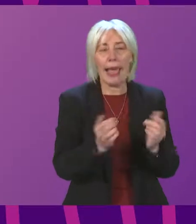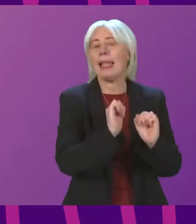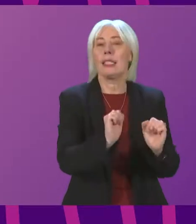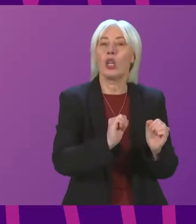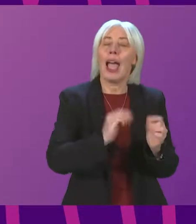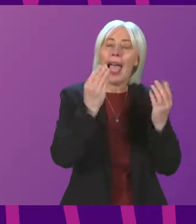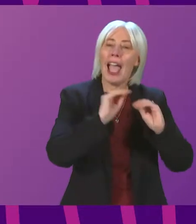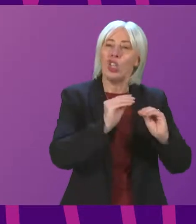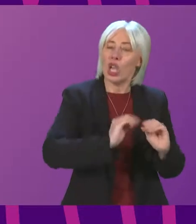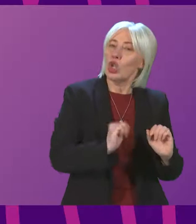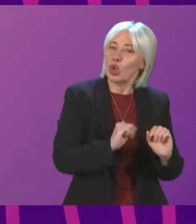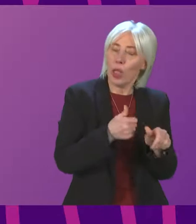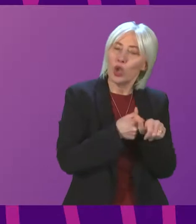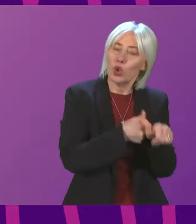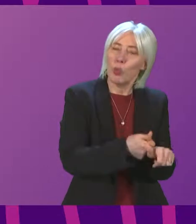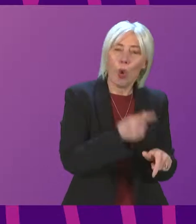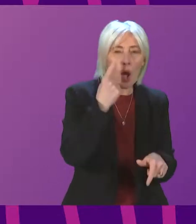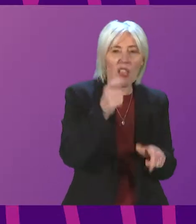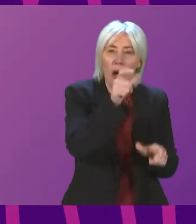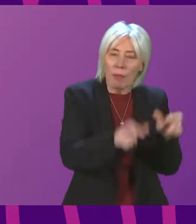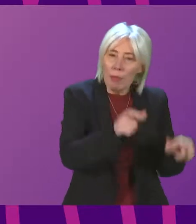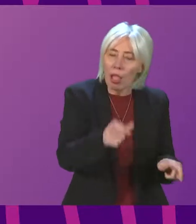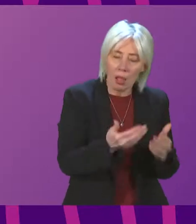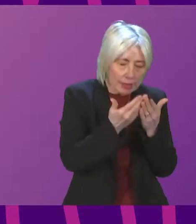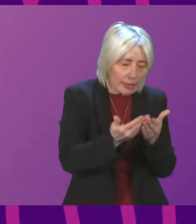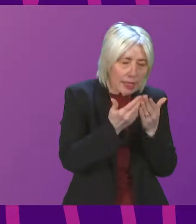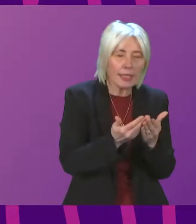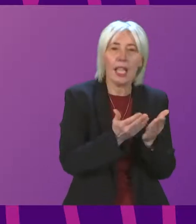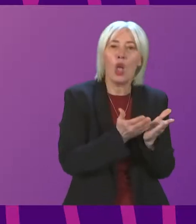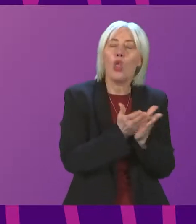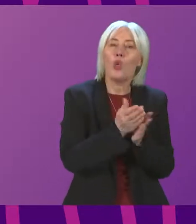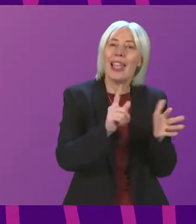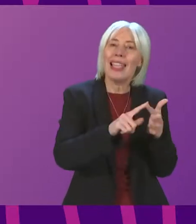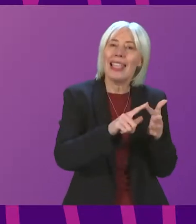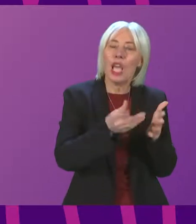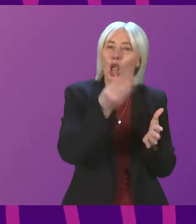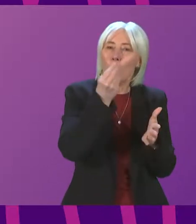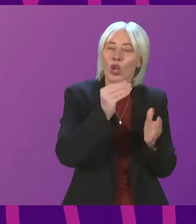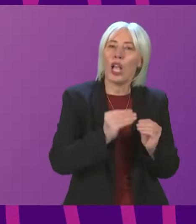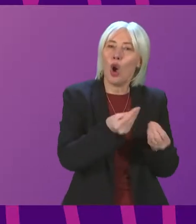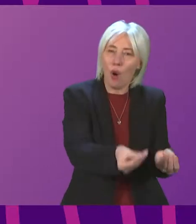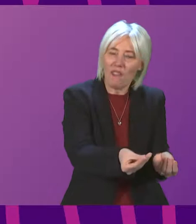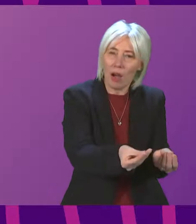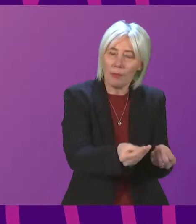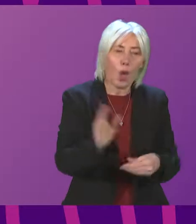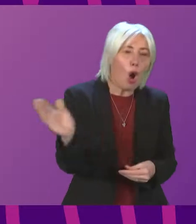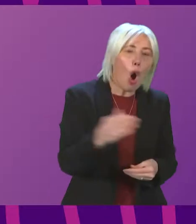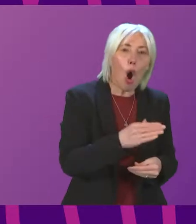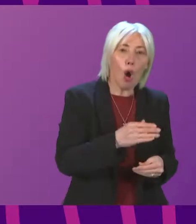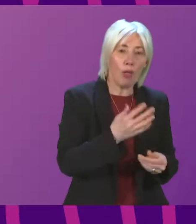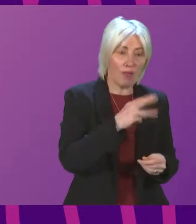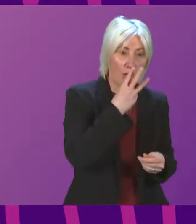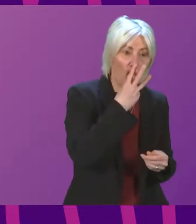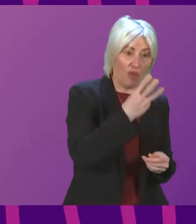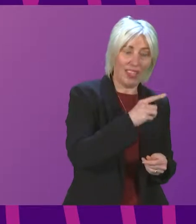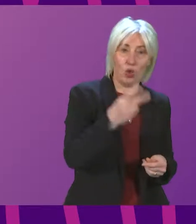Scotland continue to provide support for young people studying for qualifications through the national e-learning offer. Every learner in Scotland from ages 3